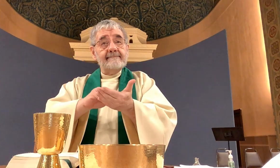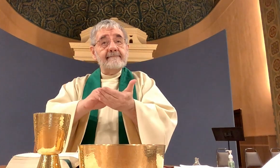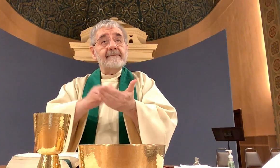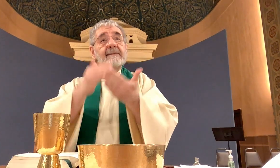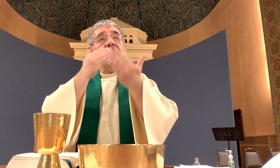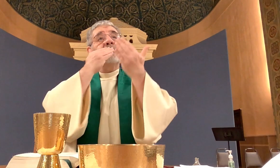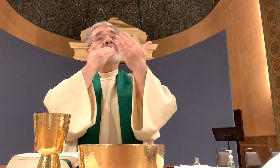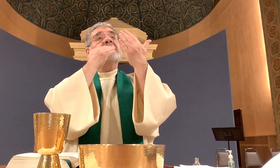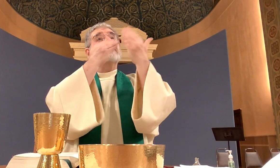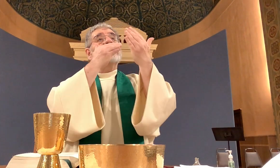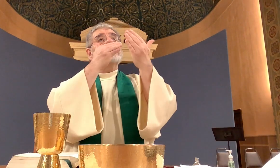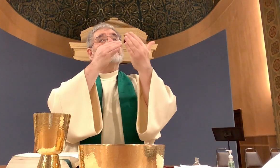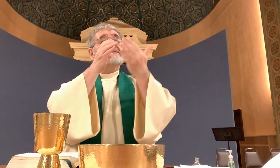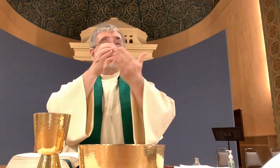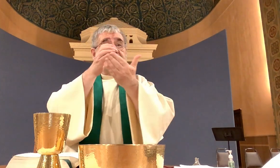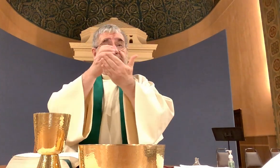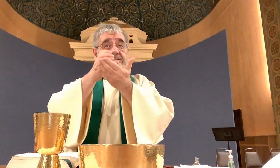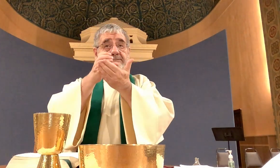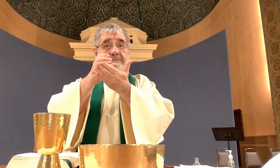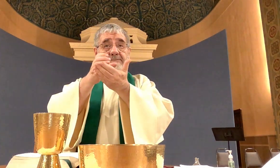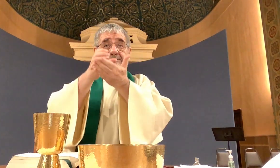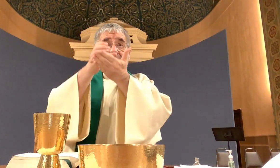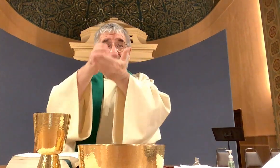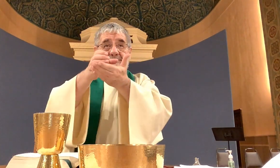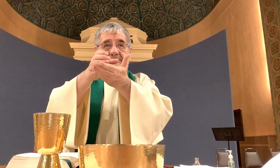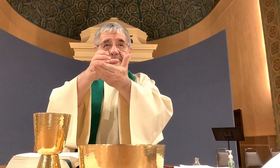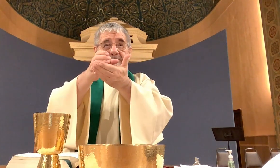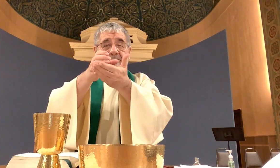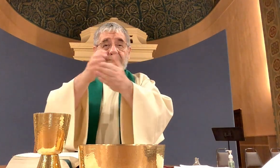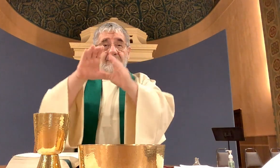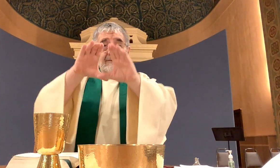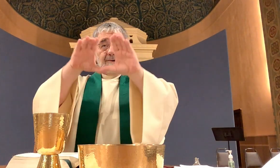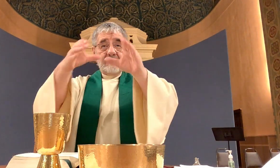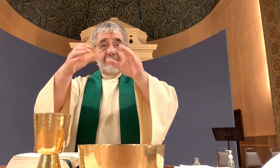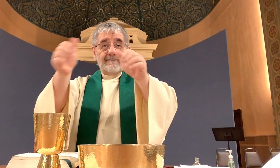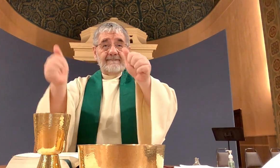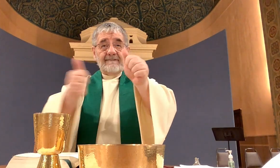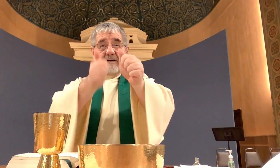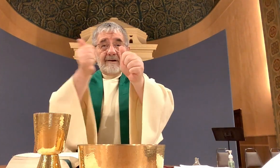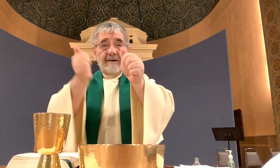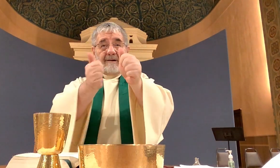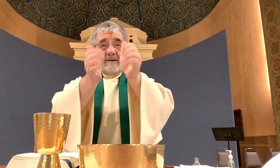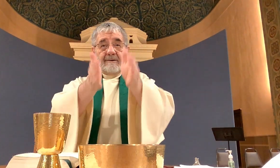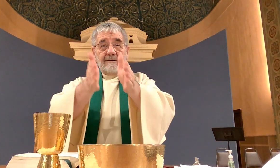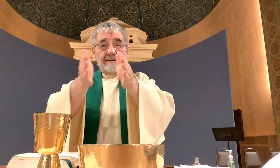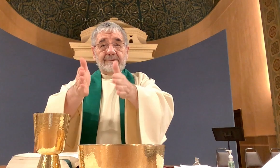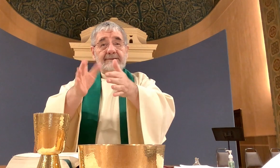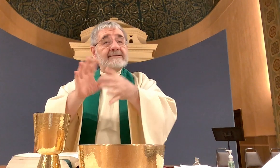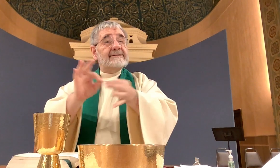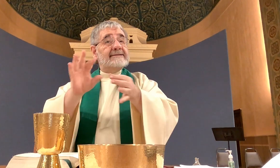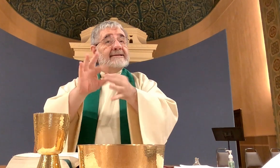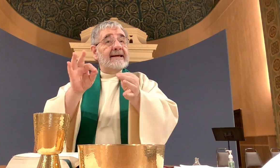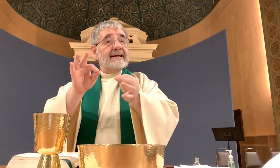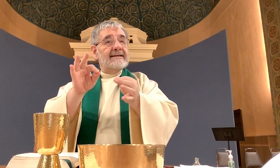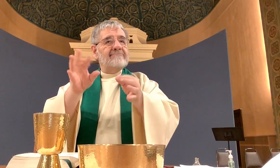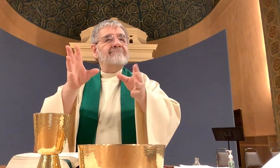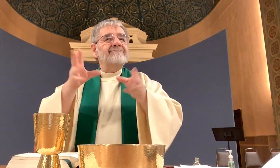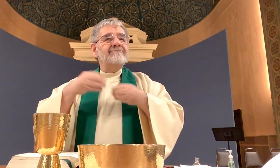giving thanks gave it to his disciples saying take this all of you